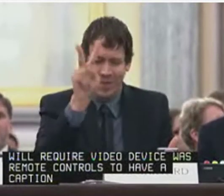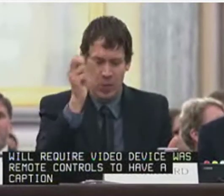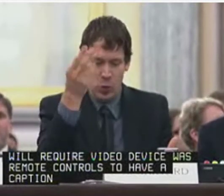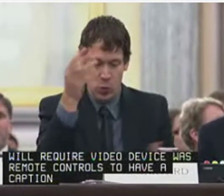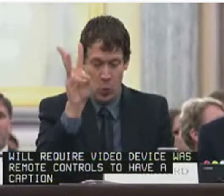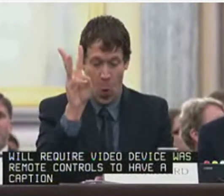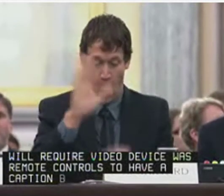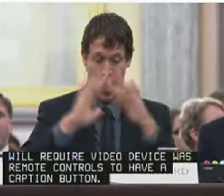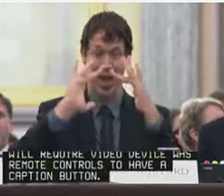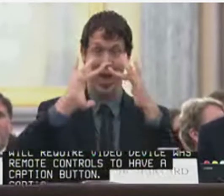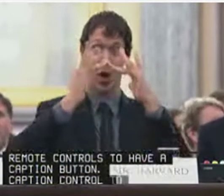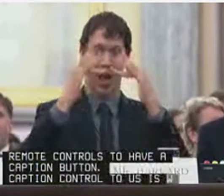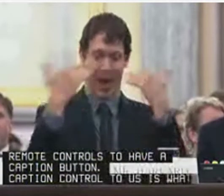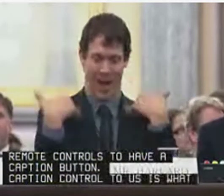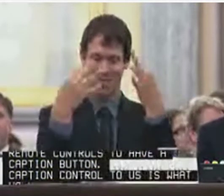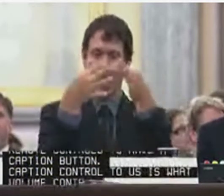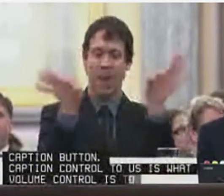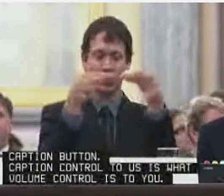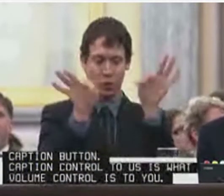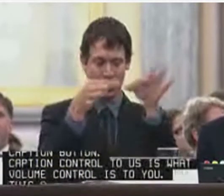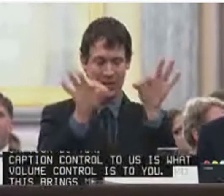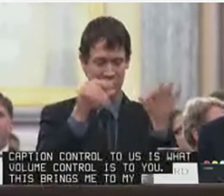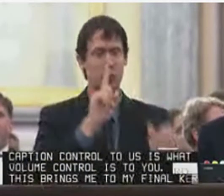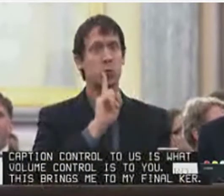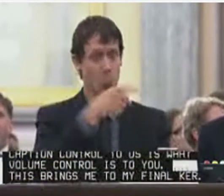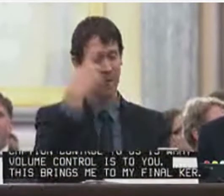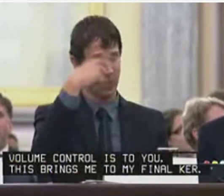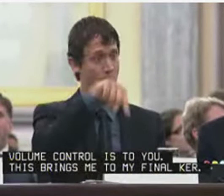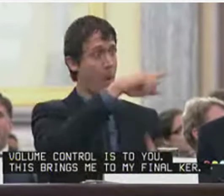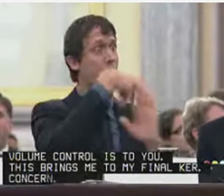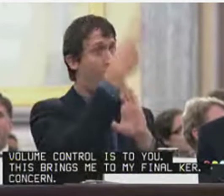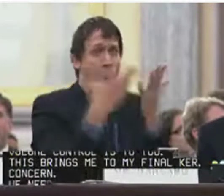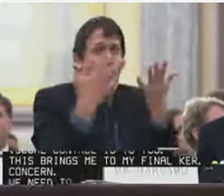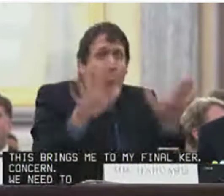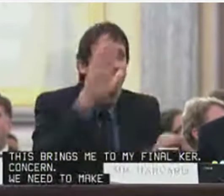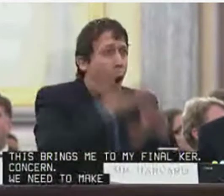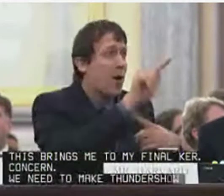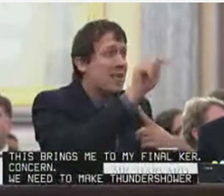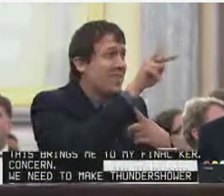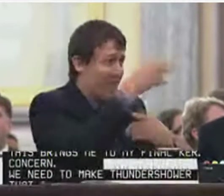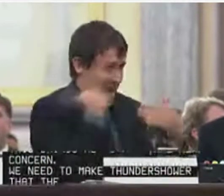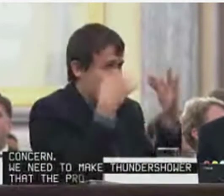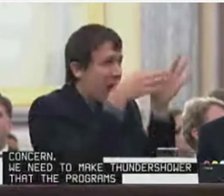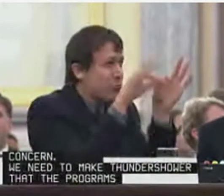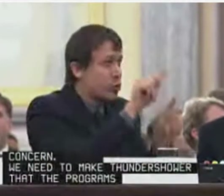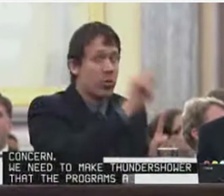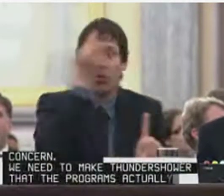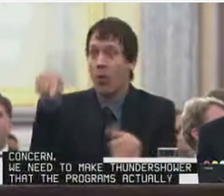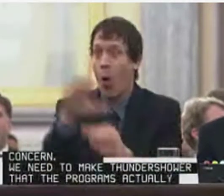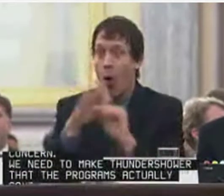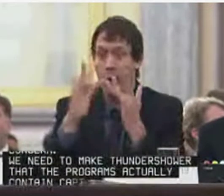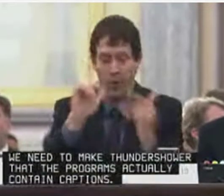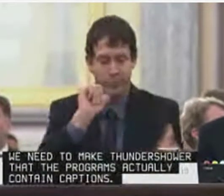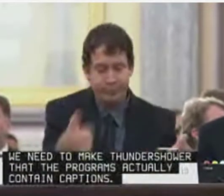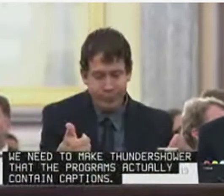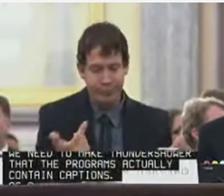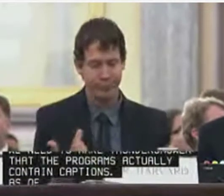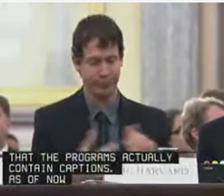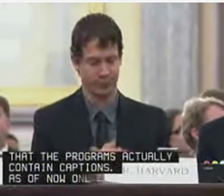make sure that the programs received by those devices actually contain captions. As of now, only a handful of TV shows on the Internet have captions. This is